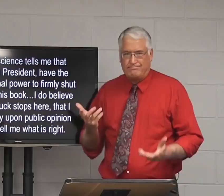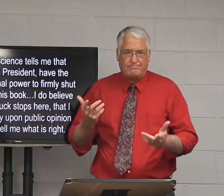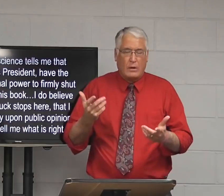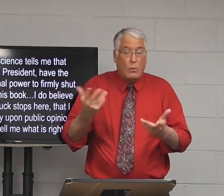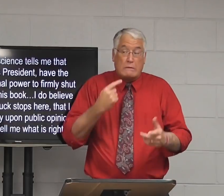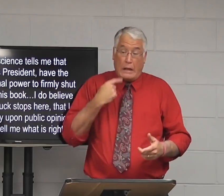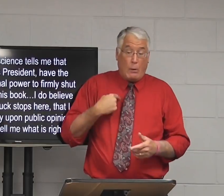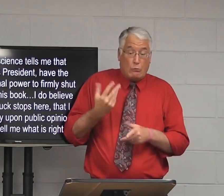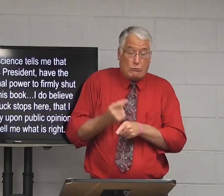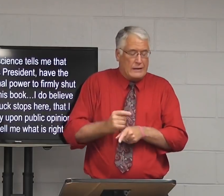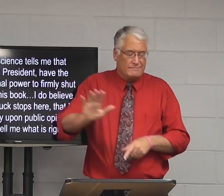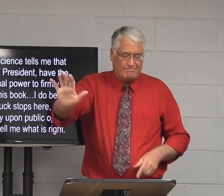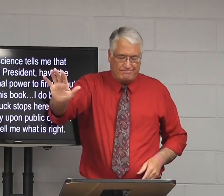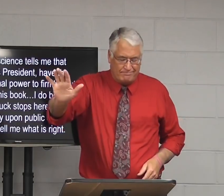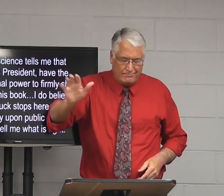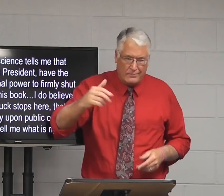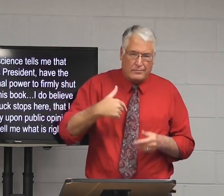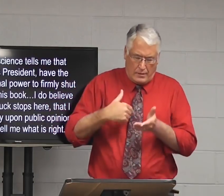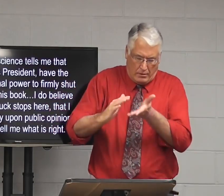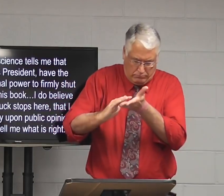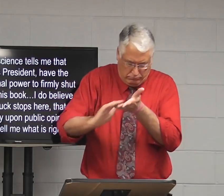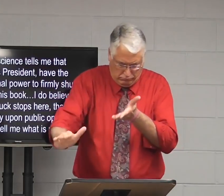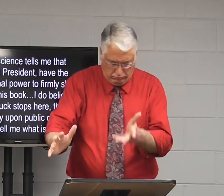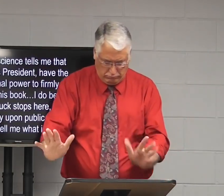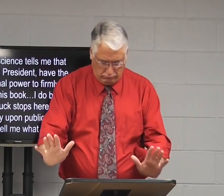on those public opinion polls to tell me what is right.